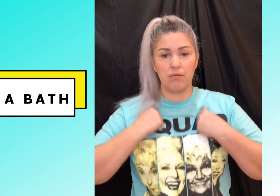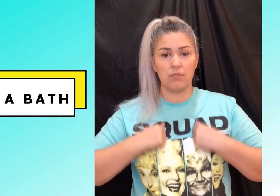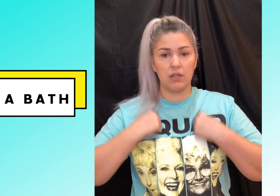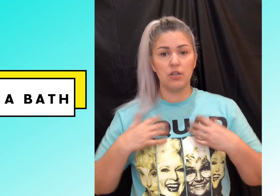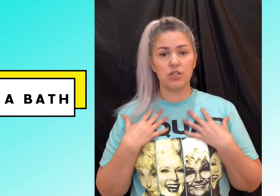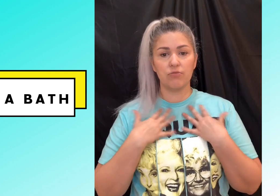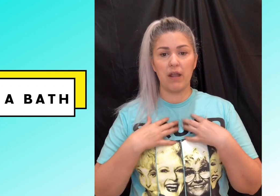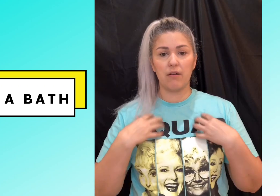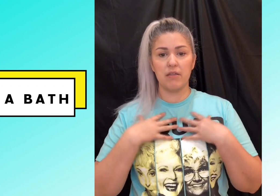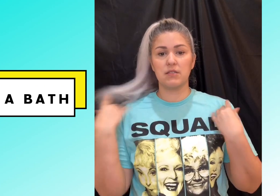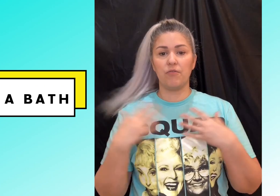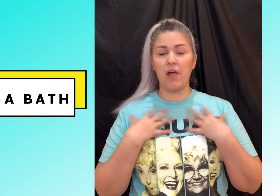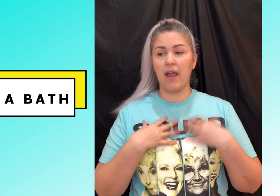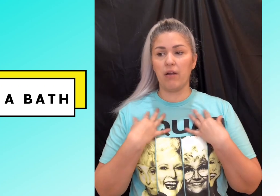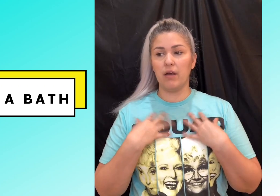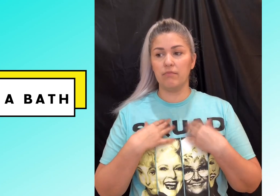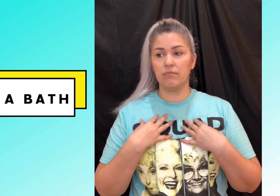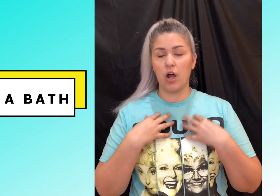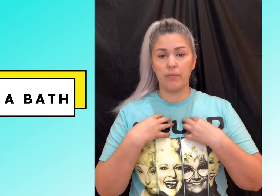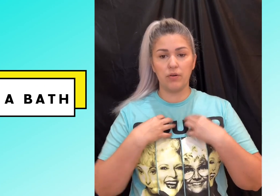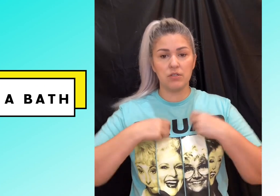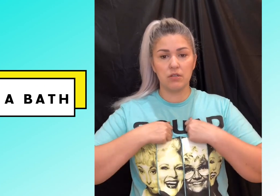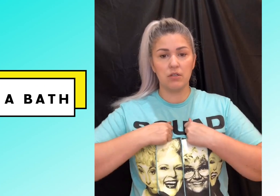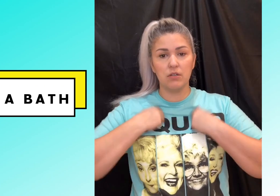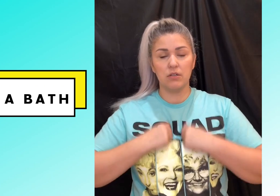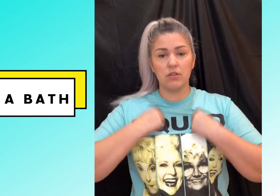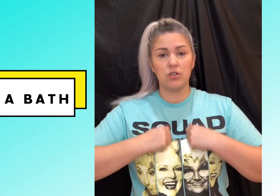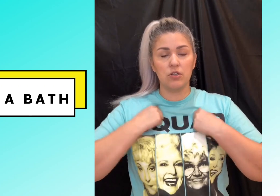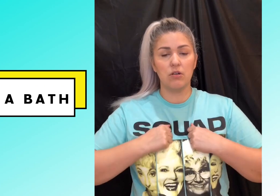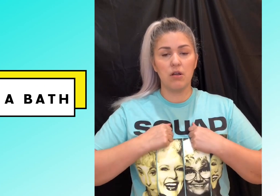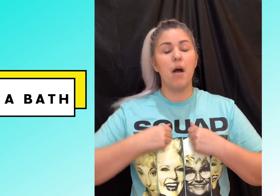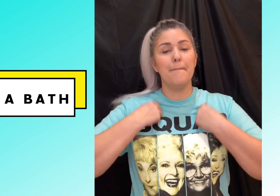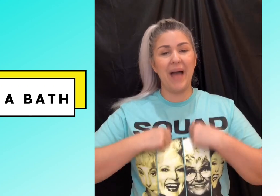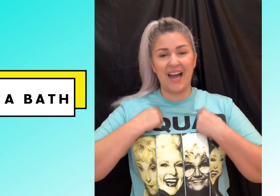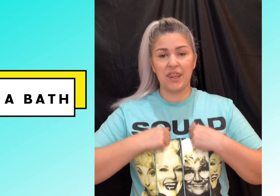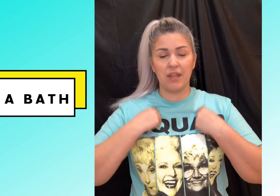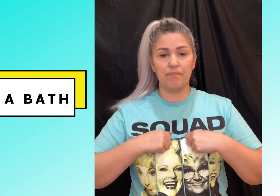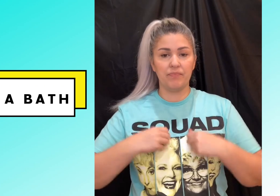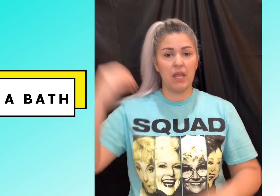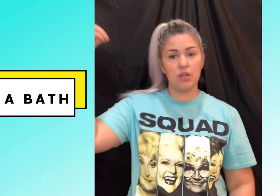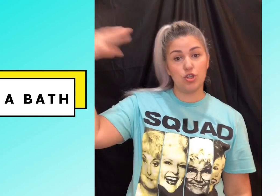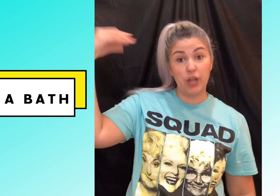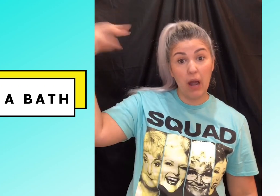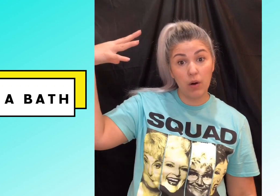just right here in this flat area collarbones bath okay shower